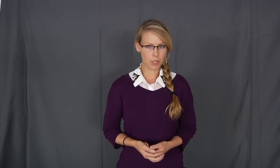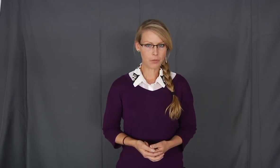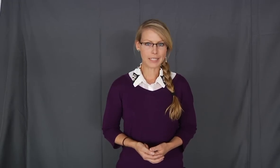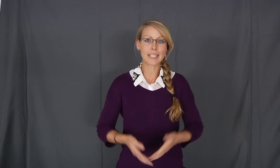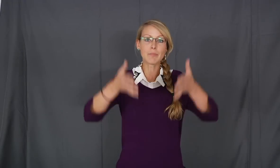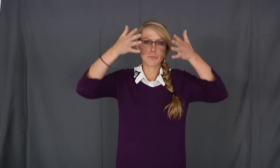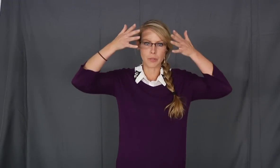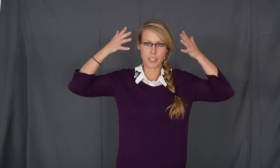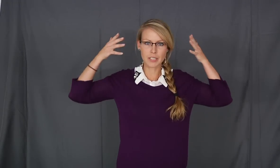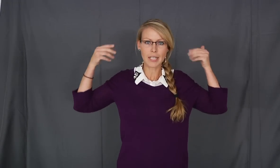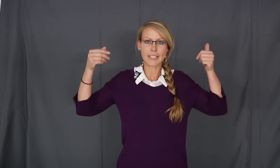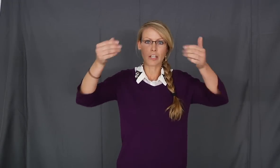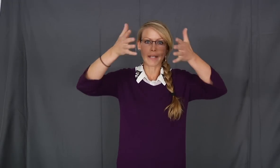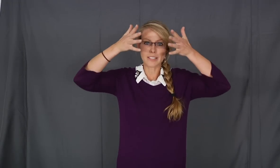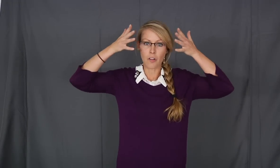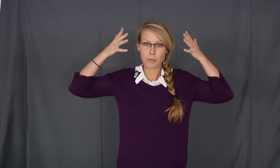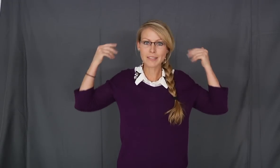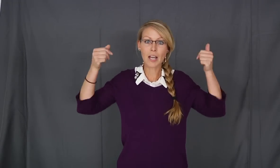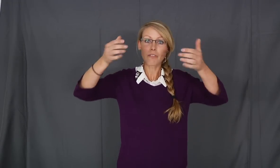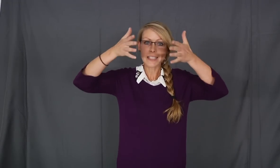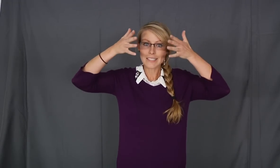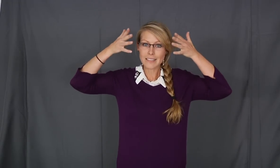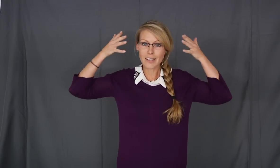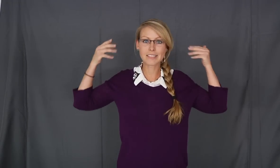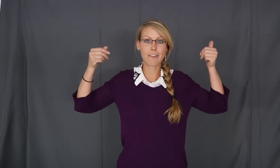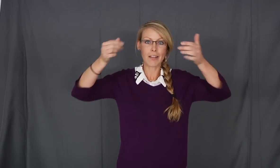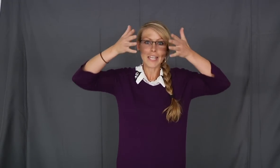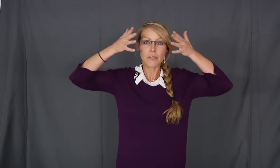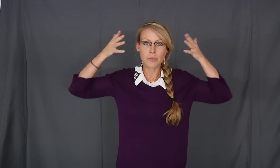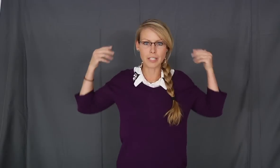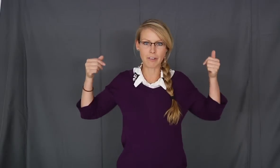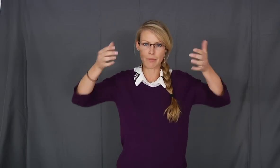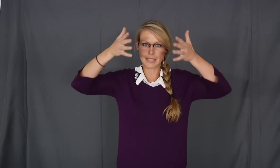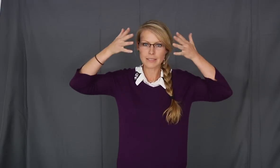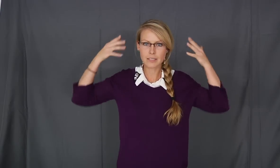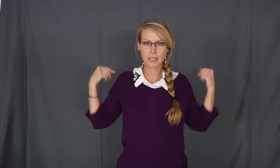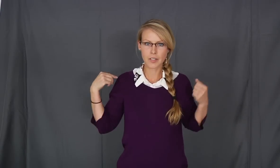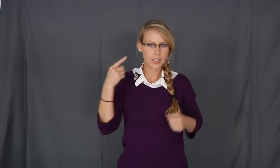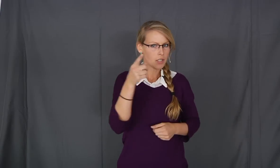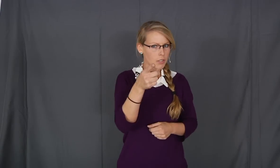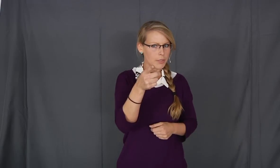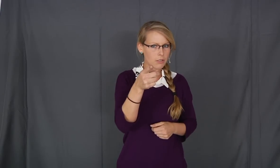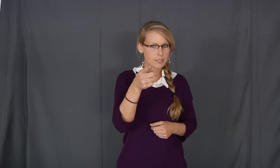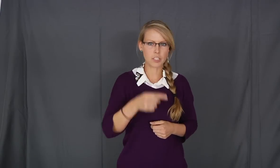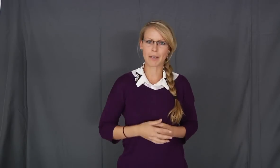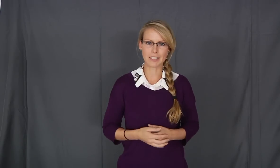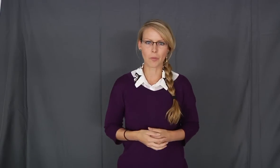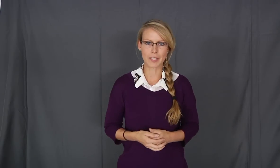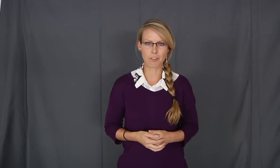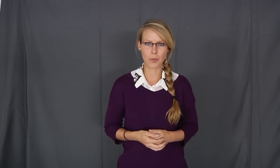flow is image motion generated on the retina of the insect as they are flying through the environment. You can also experience optic flow.